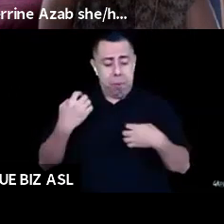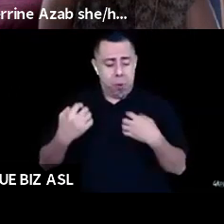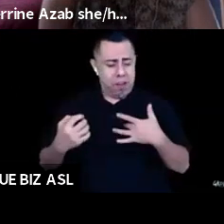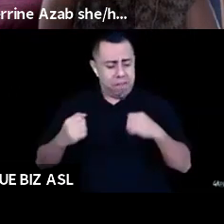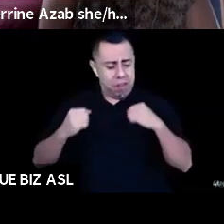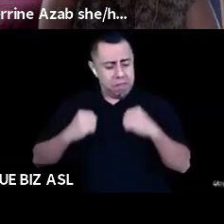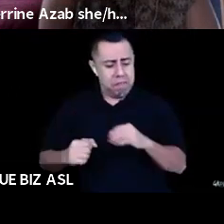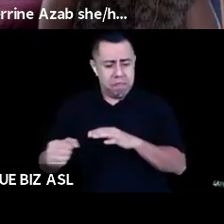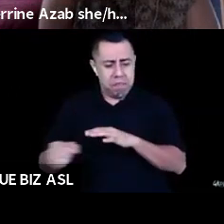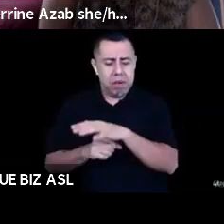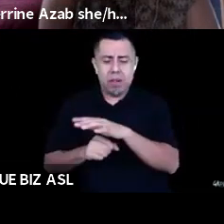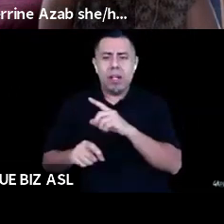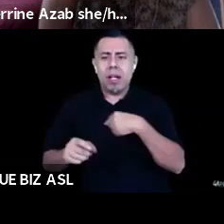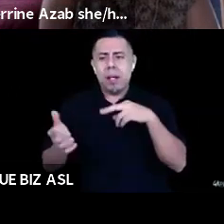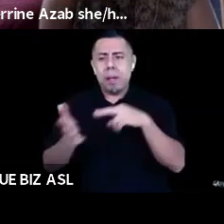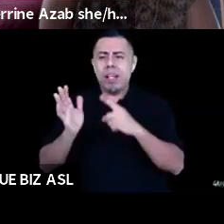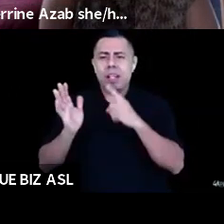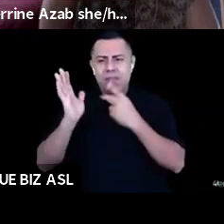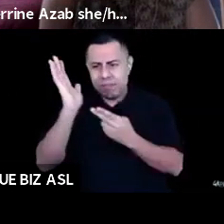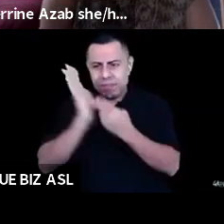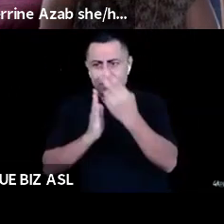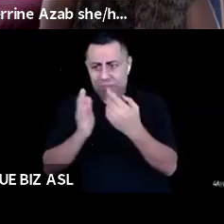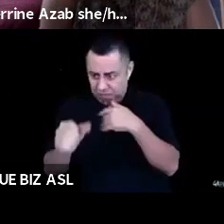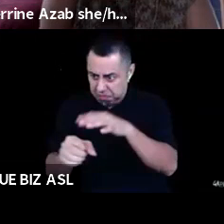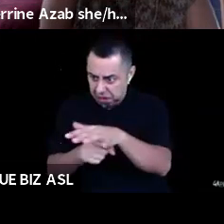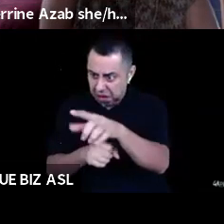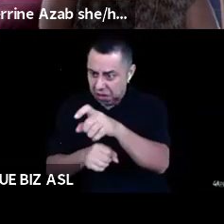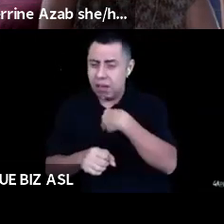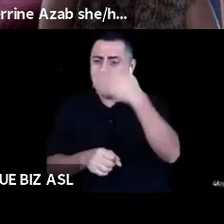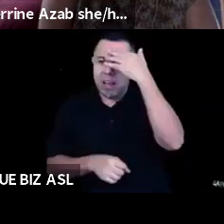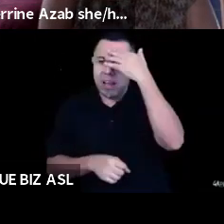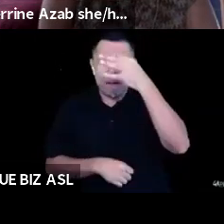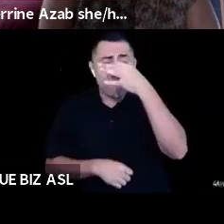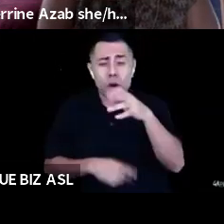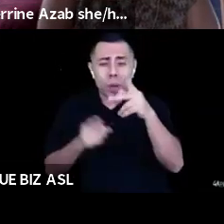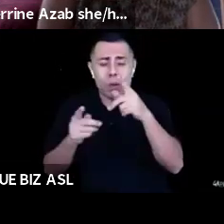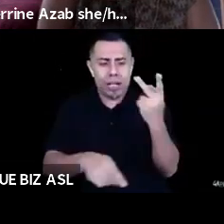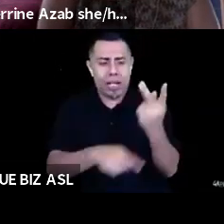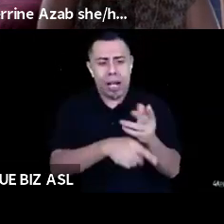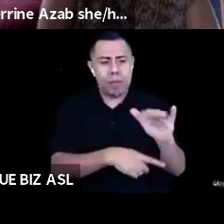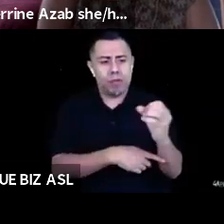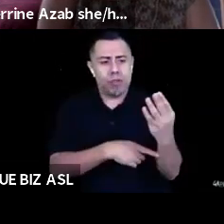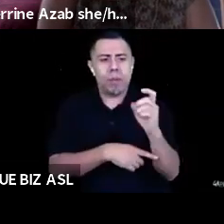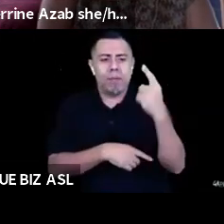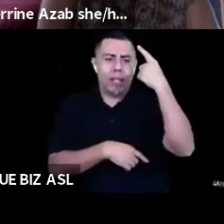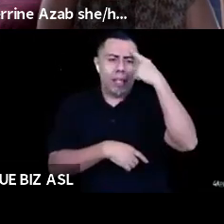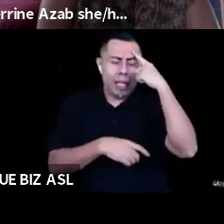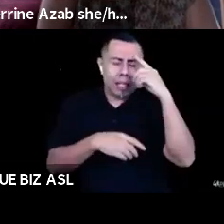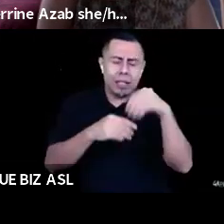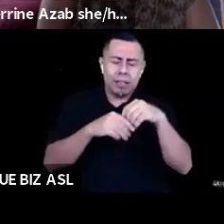have their jobs. So, you know, thinking expansively and creatively about compensation is, is nice.